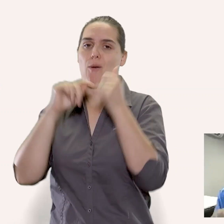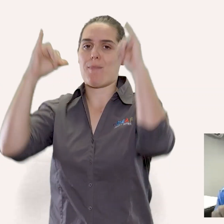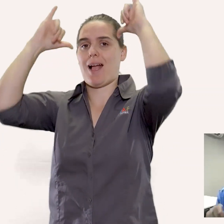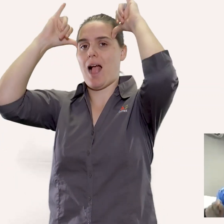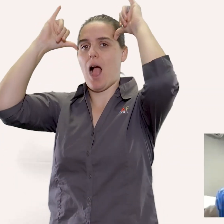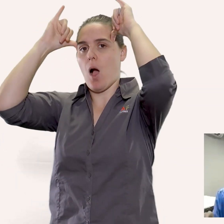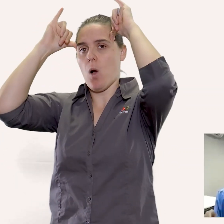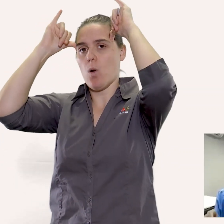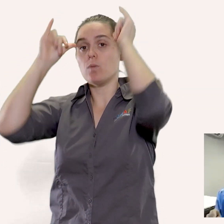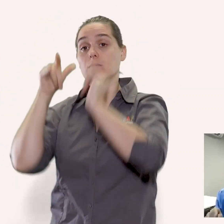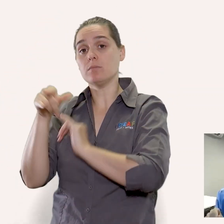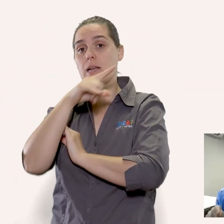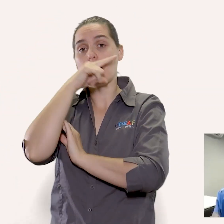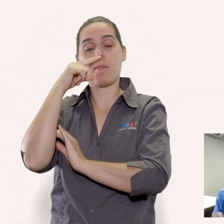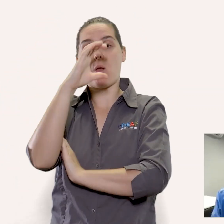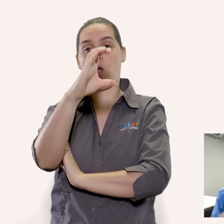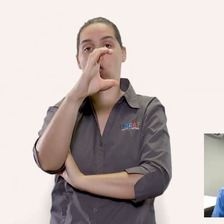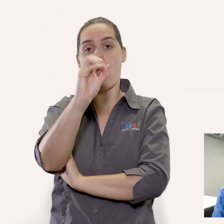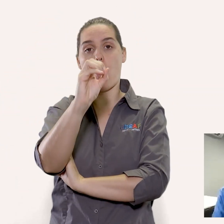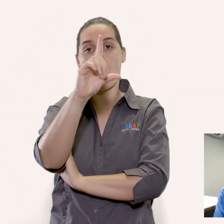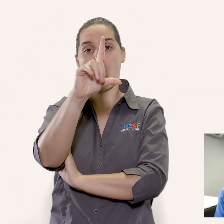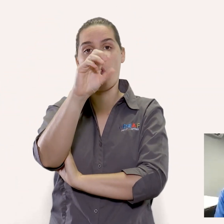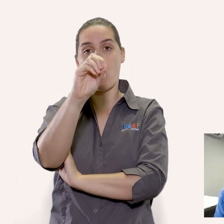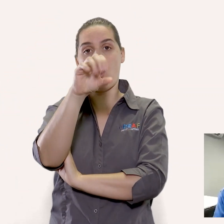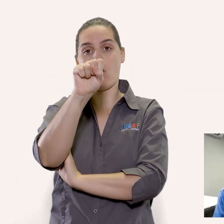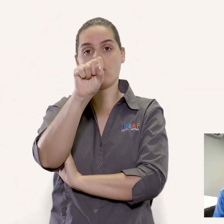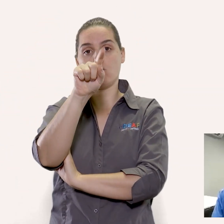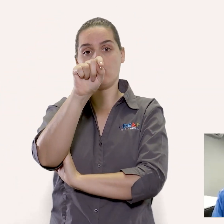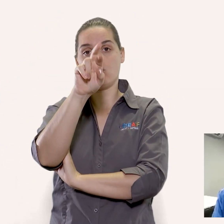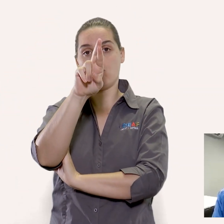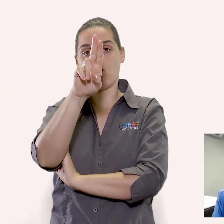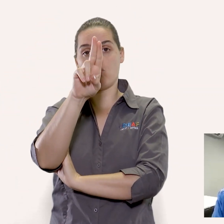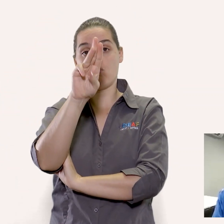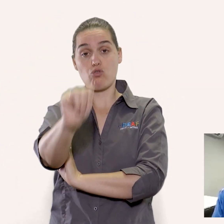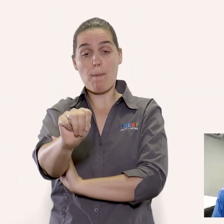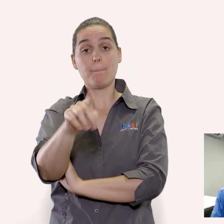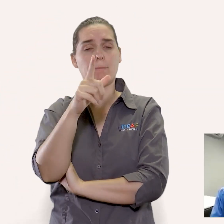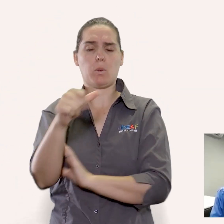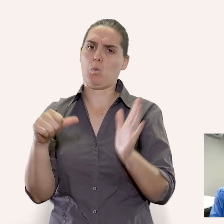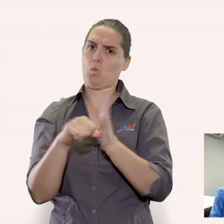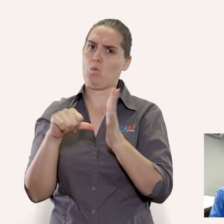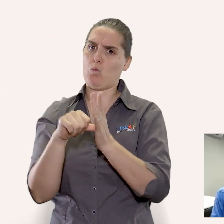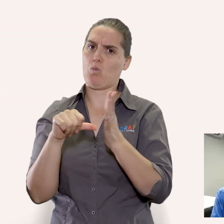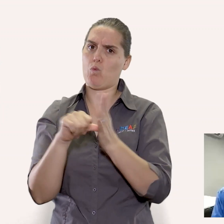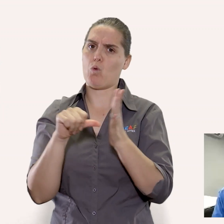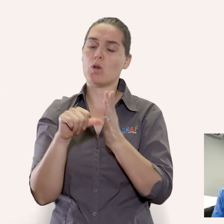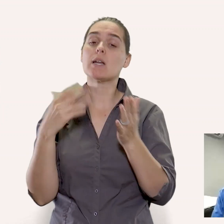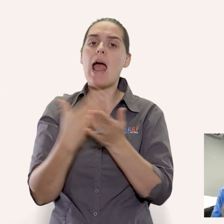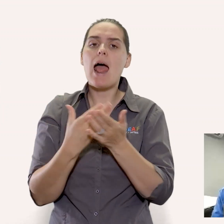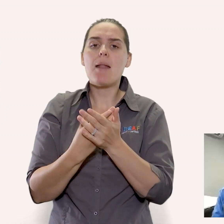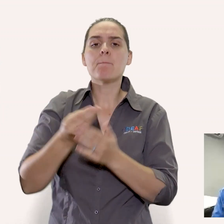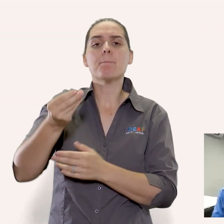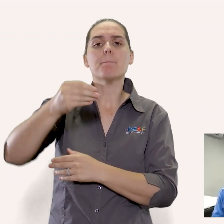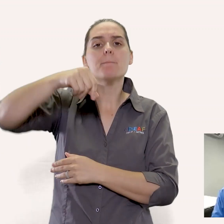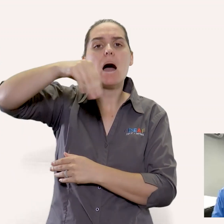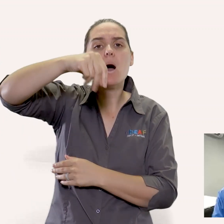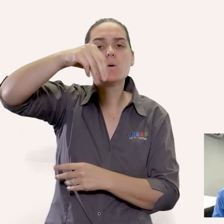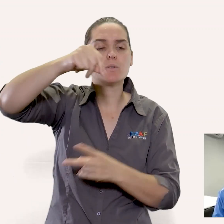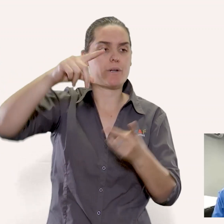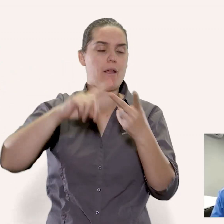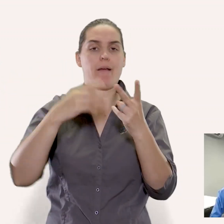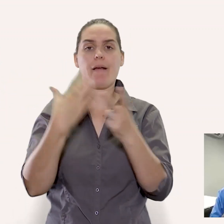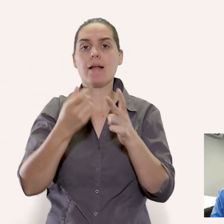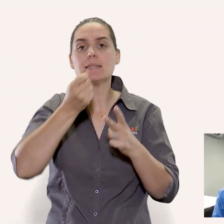little of the allergens that people who are allergic to milk will have a problem with so colostrum you will find it in